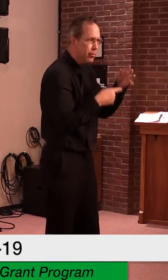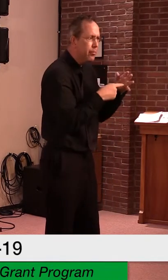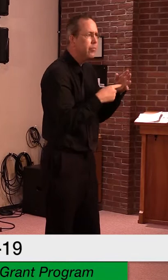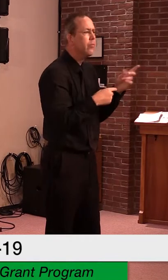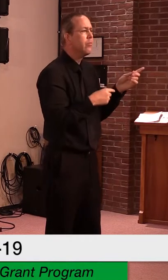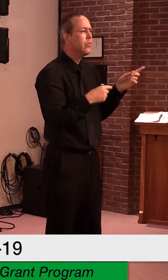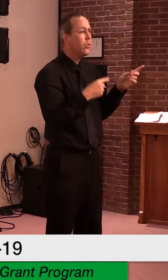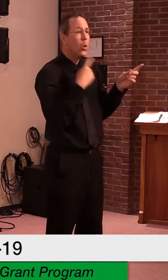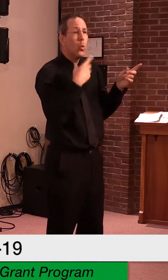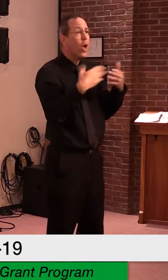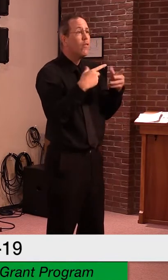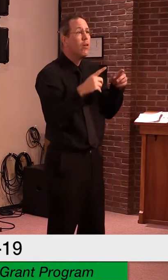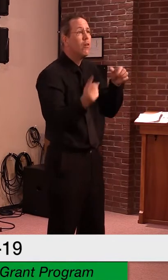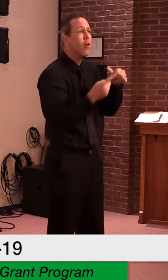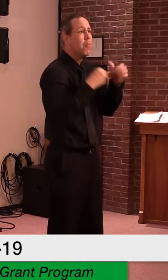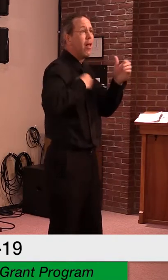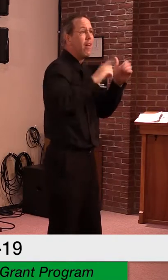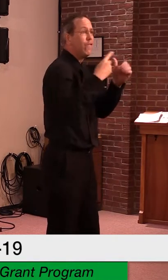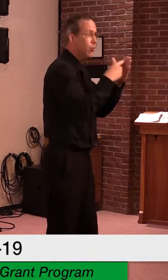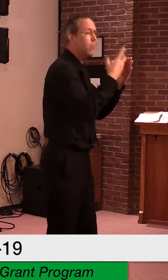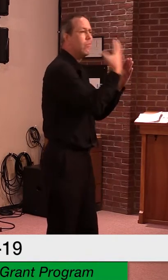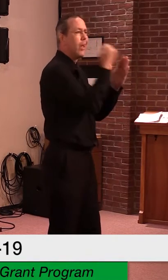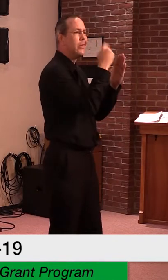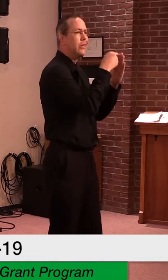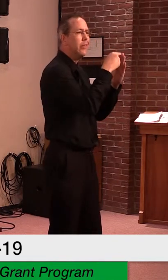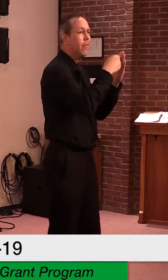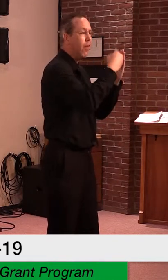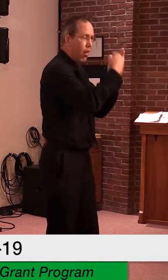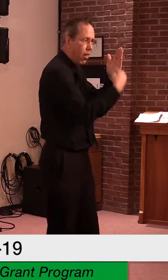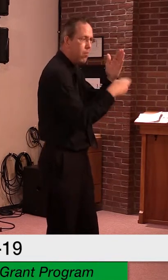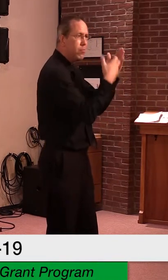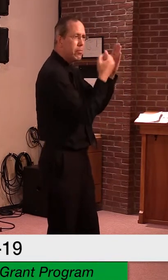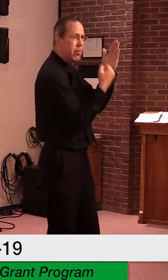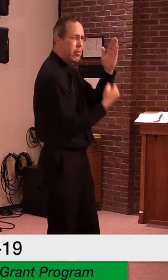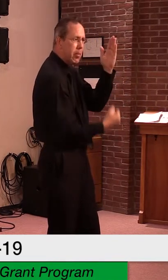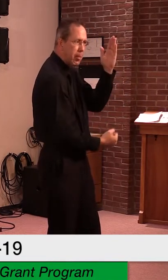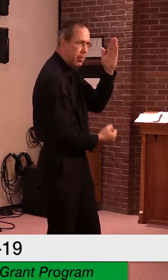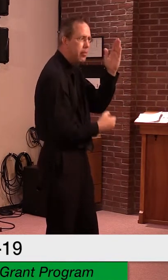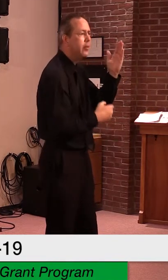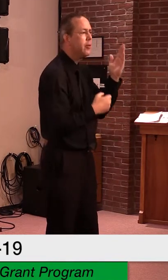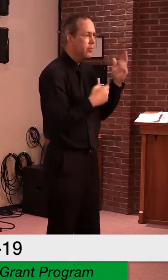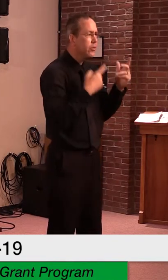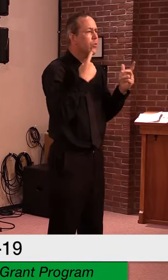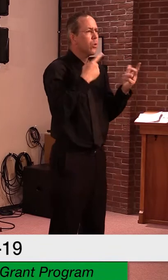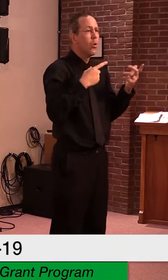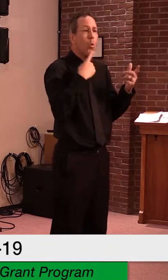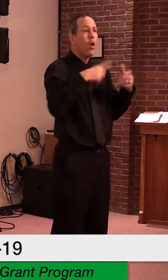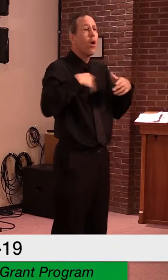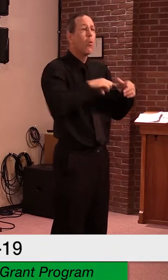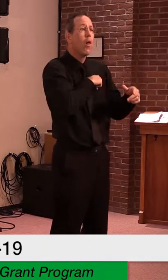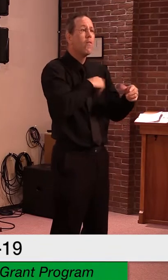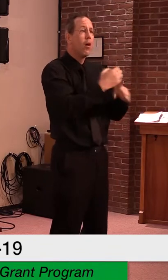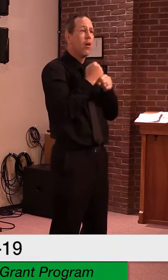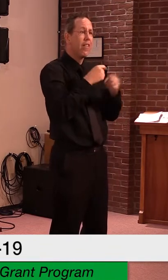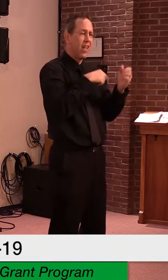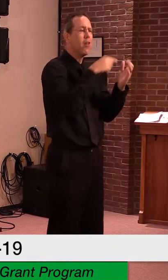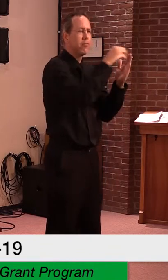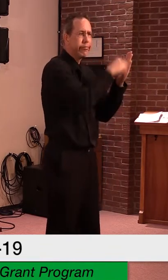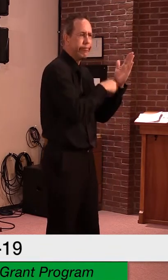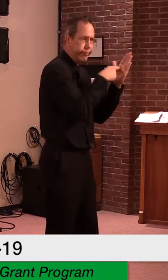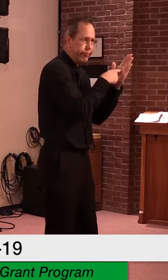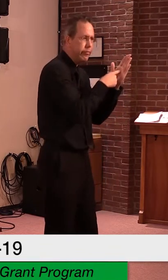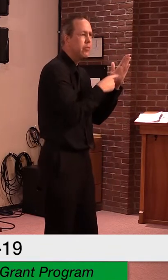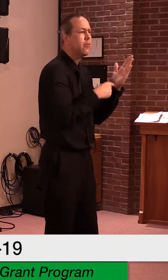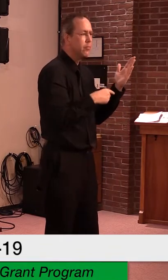serve program. So those that are eligible we urge to apply as quick as possible. The